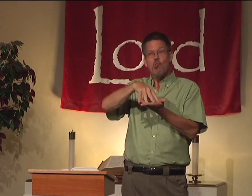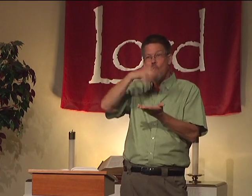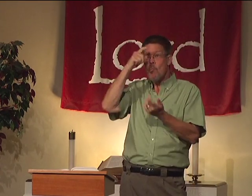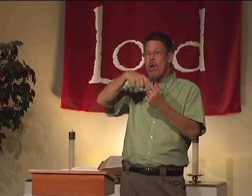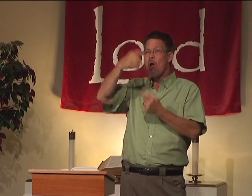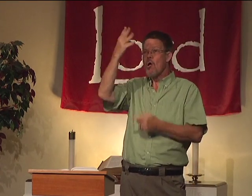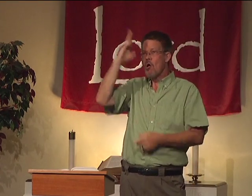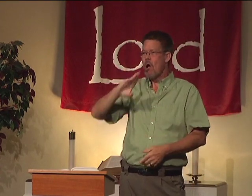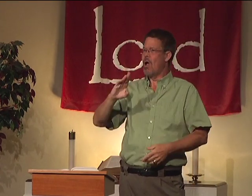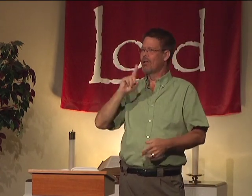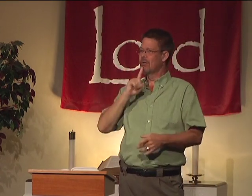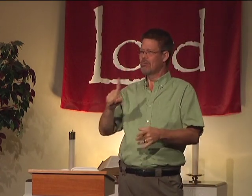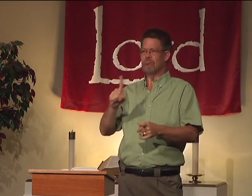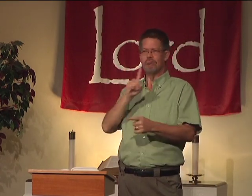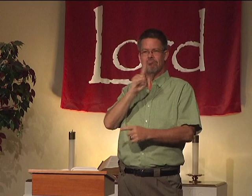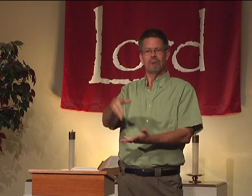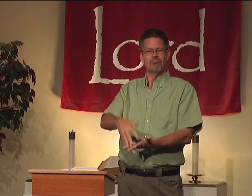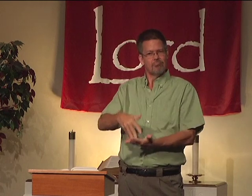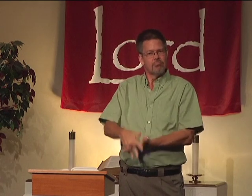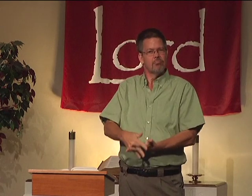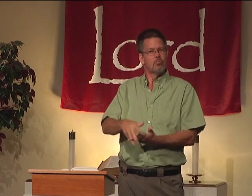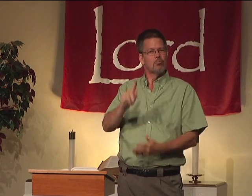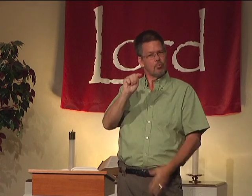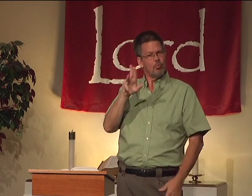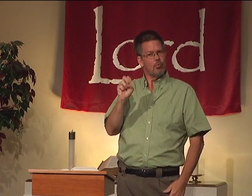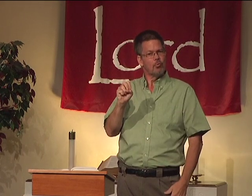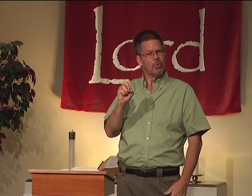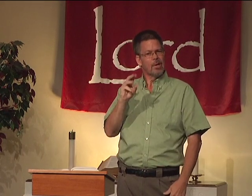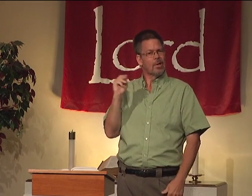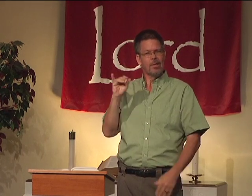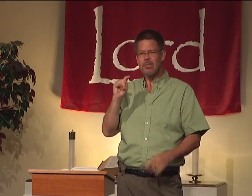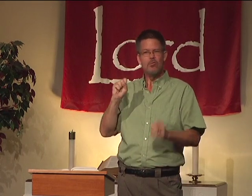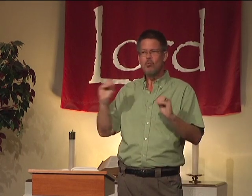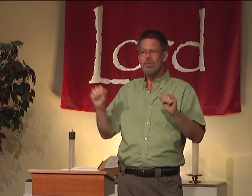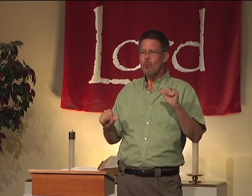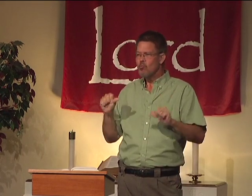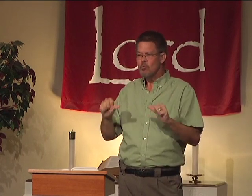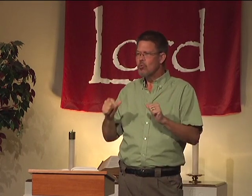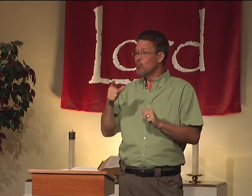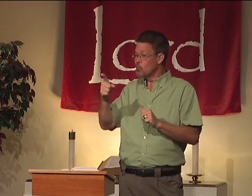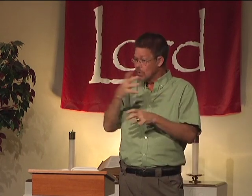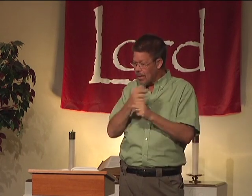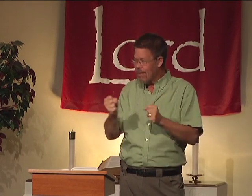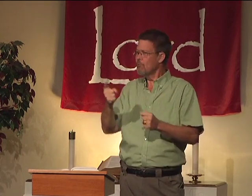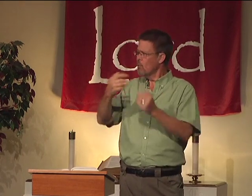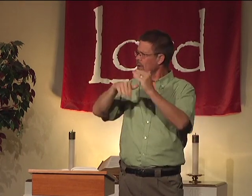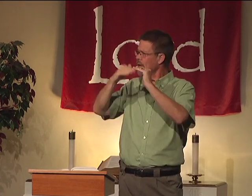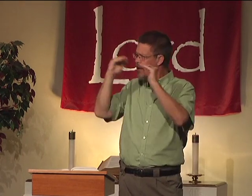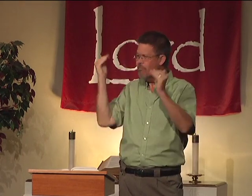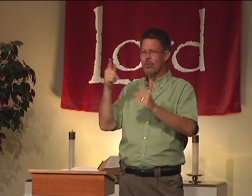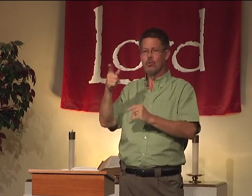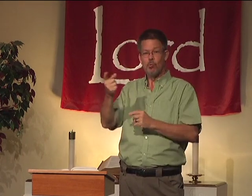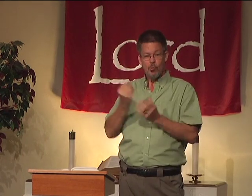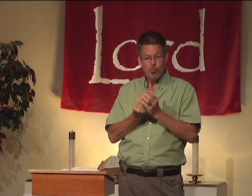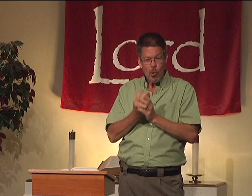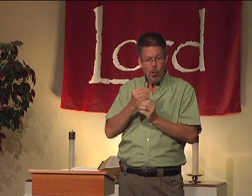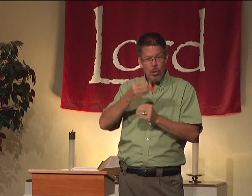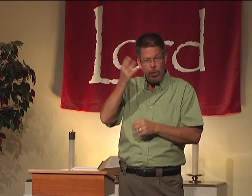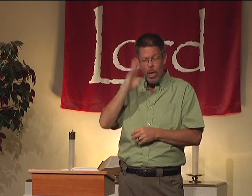hope in that what you learn about God is deep-rooted. And there are no doubts. You are saved. You will go to heaven.